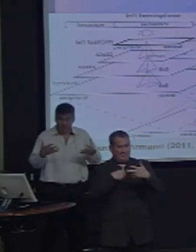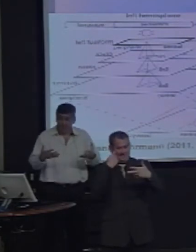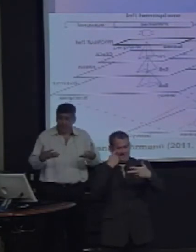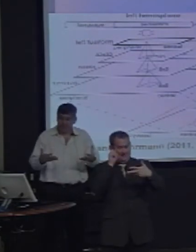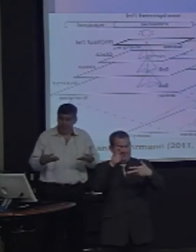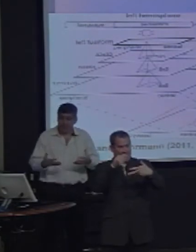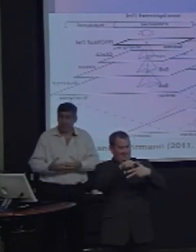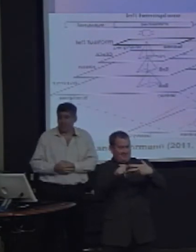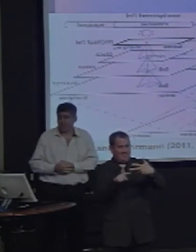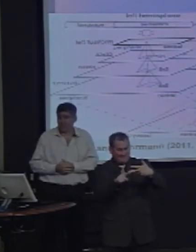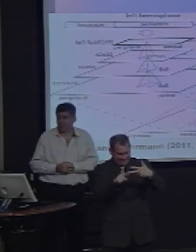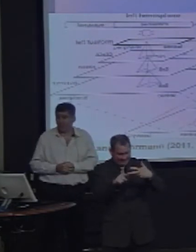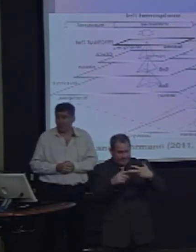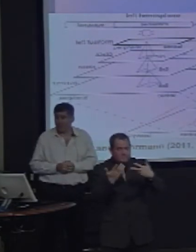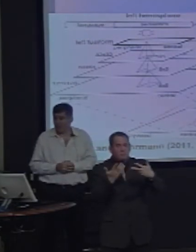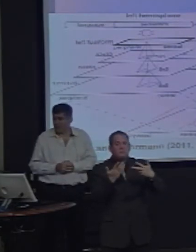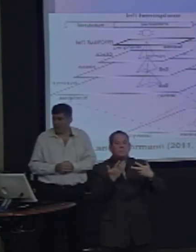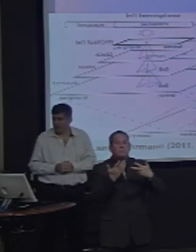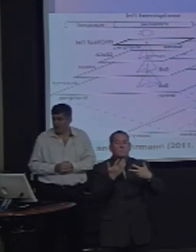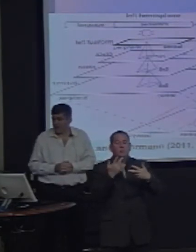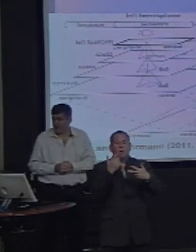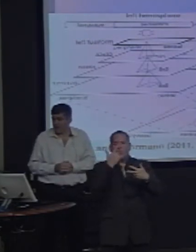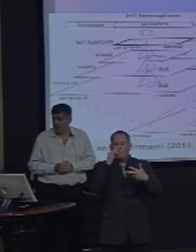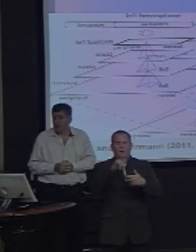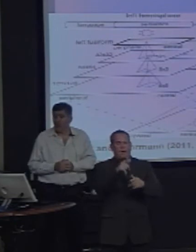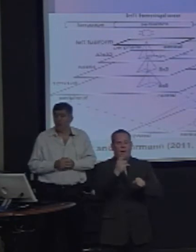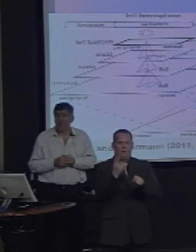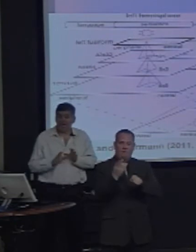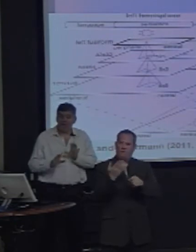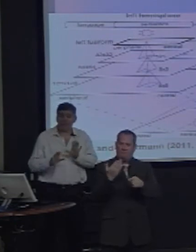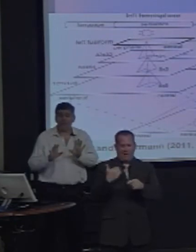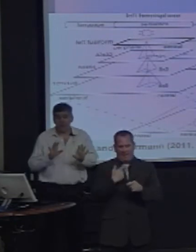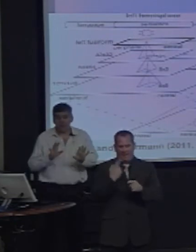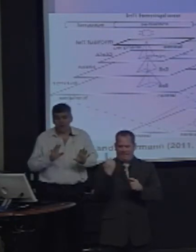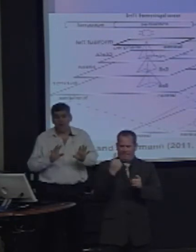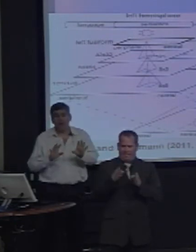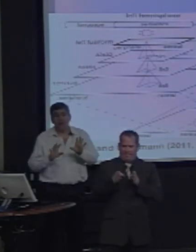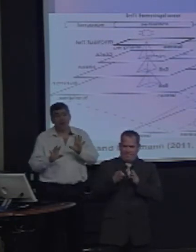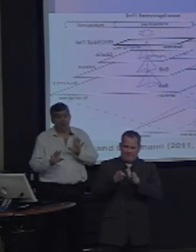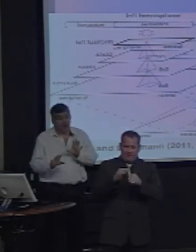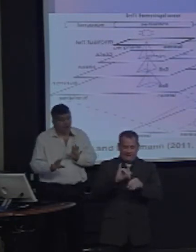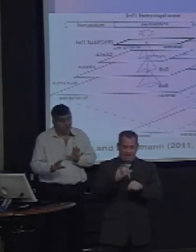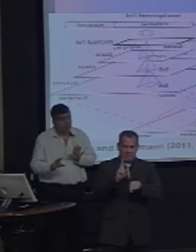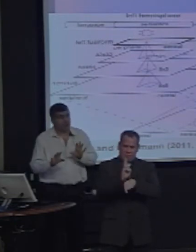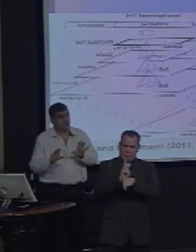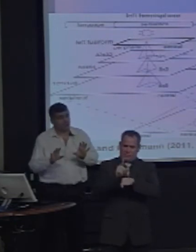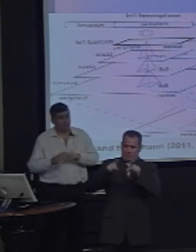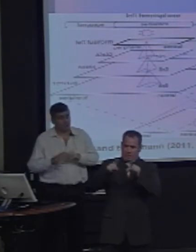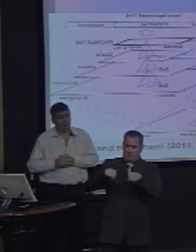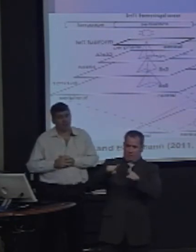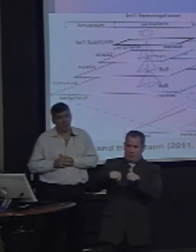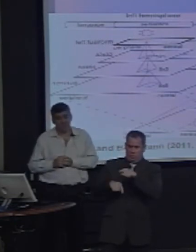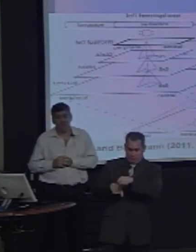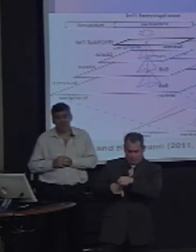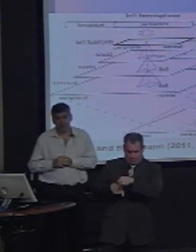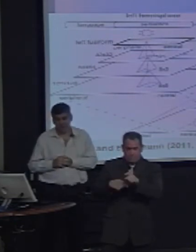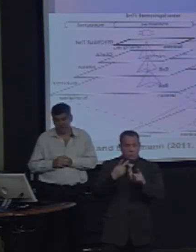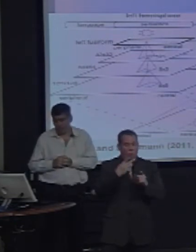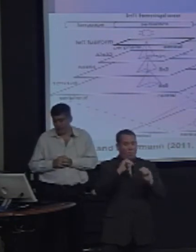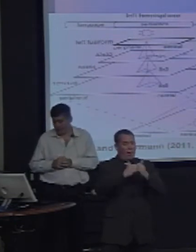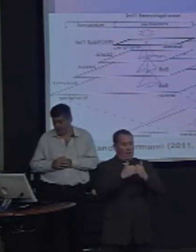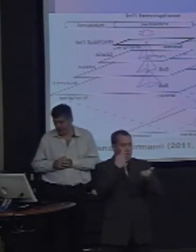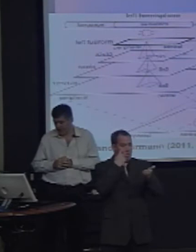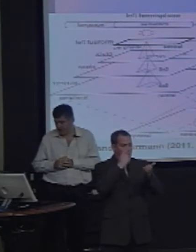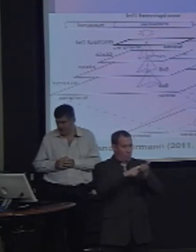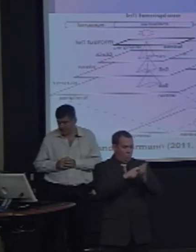mechanism that's recognizing words and faces to account for the partial specialization of